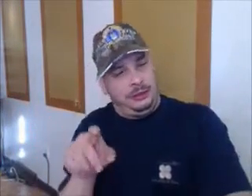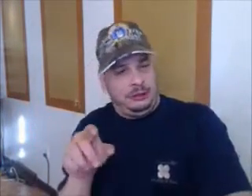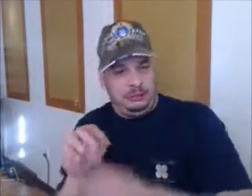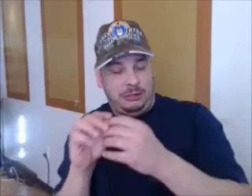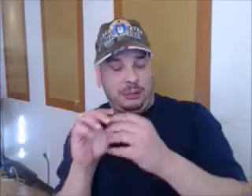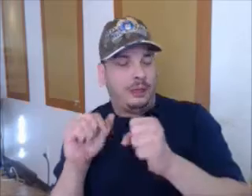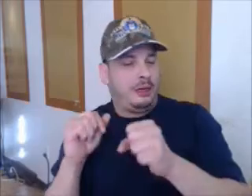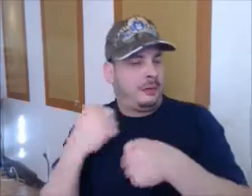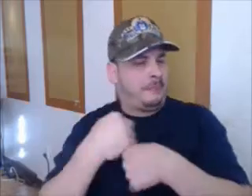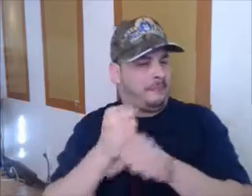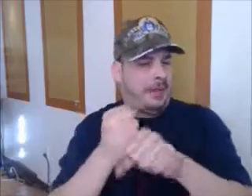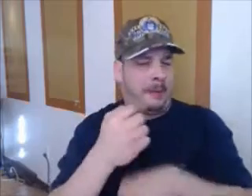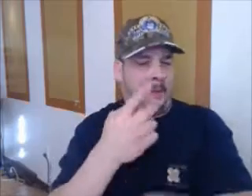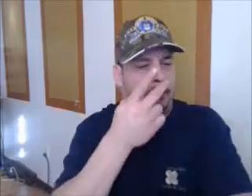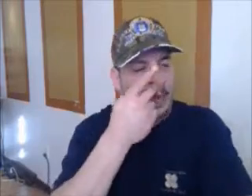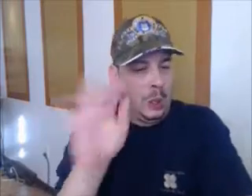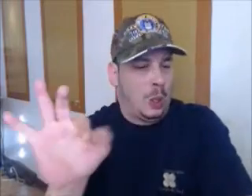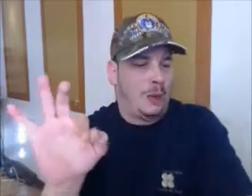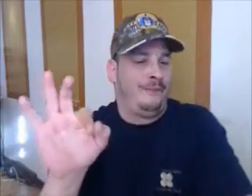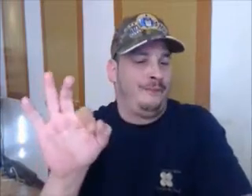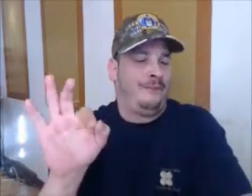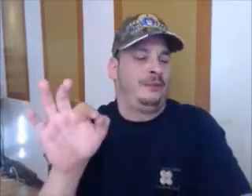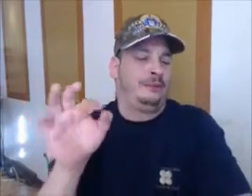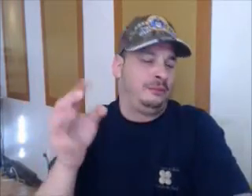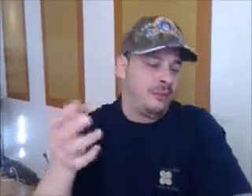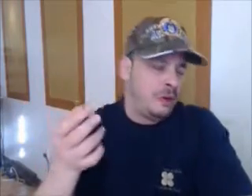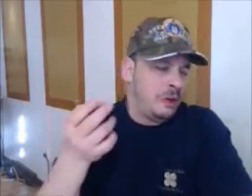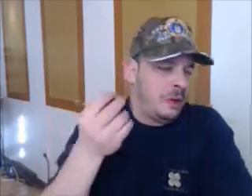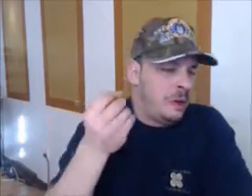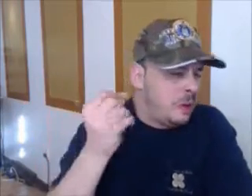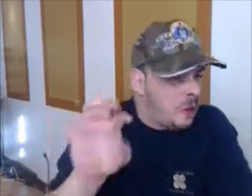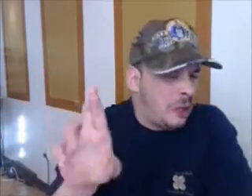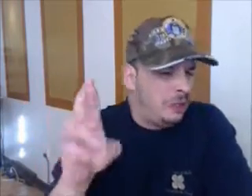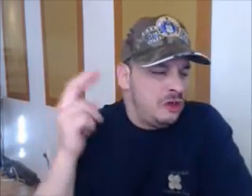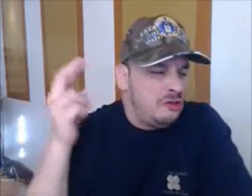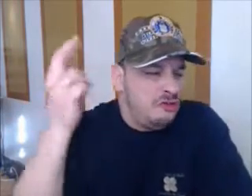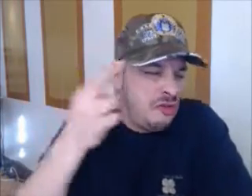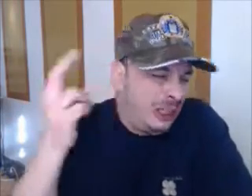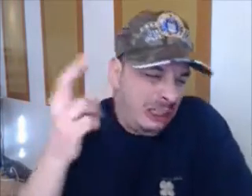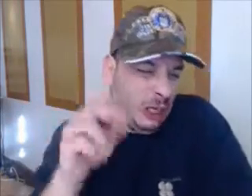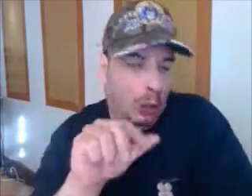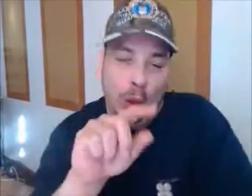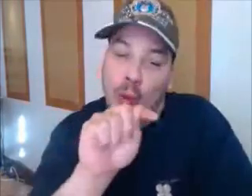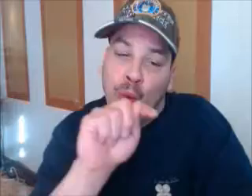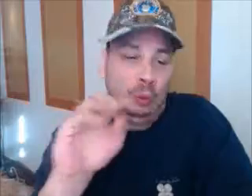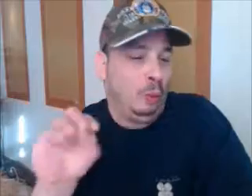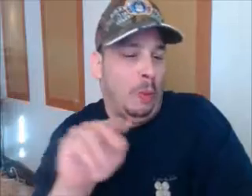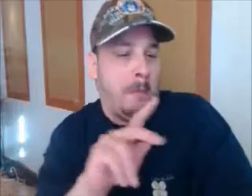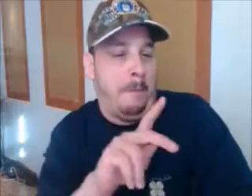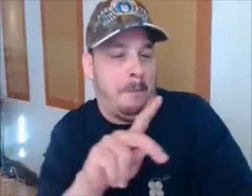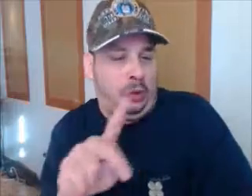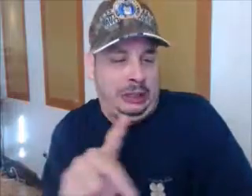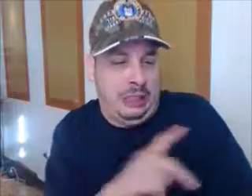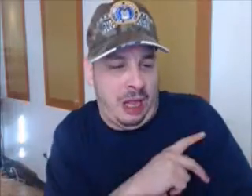You've never seen Turner and Cooch. Well, Randy Tintin. Air Bud. Game COVID.